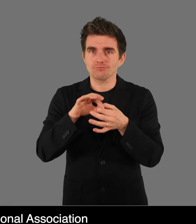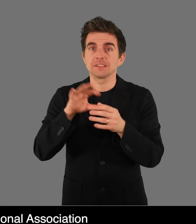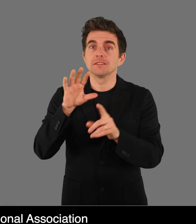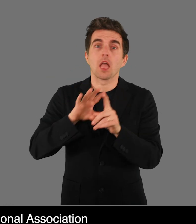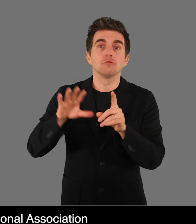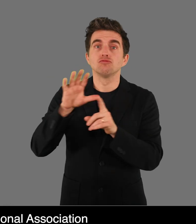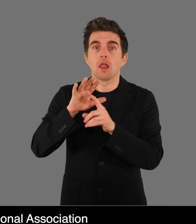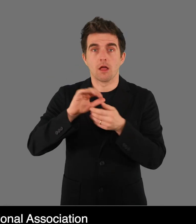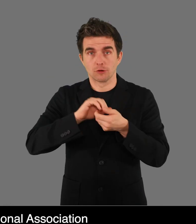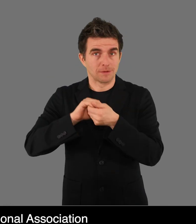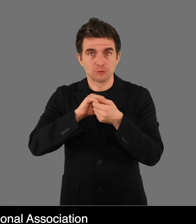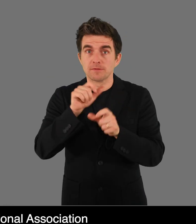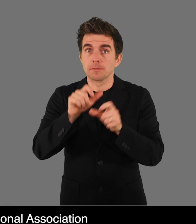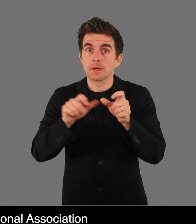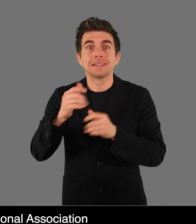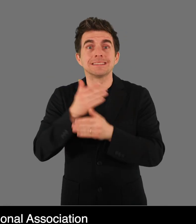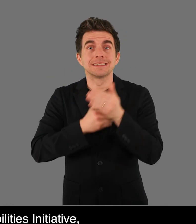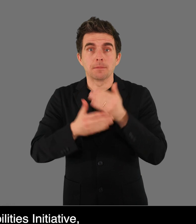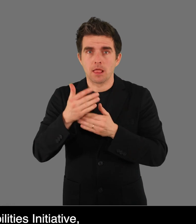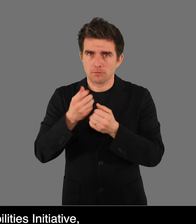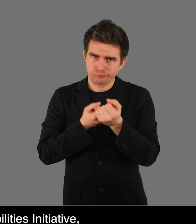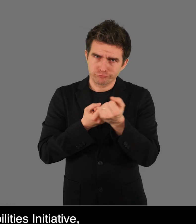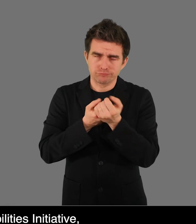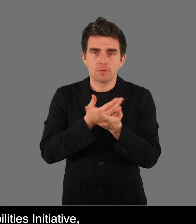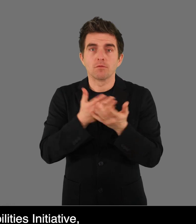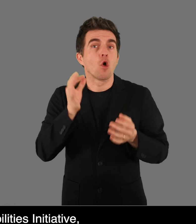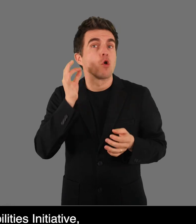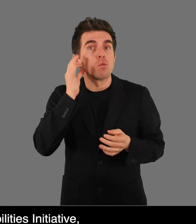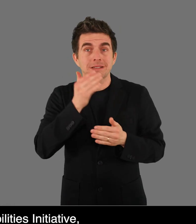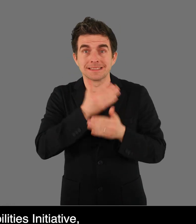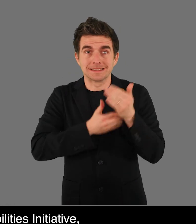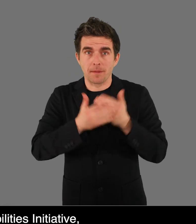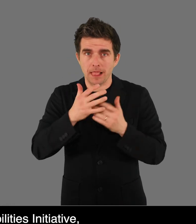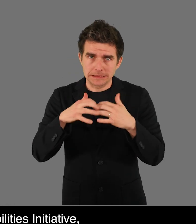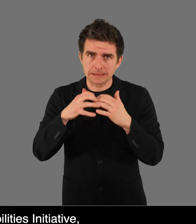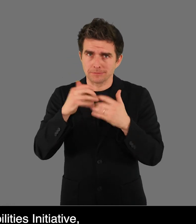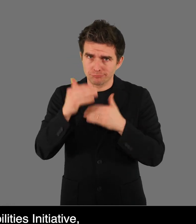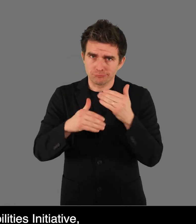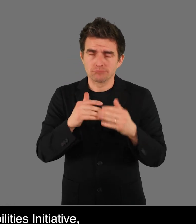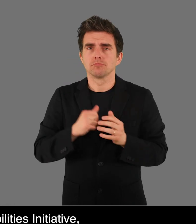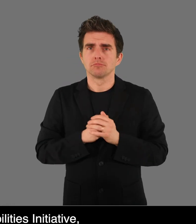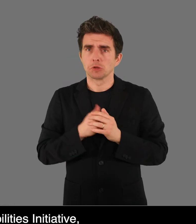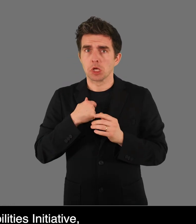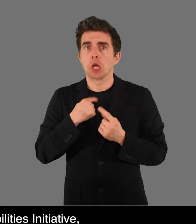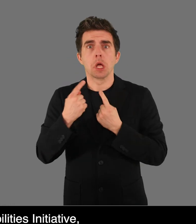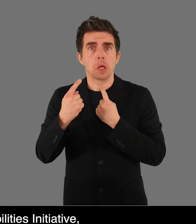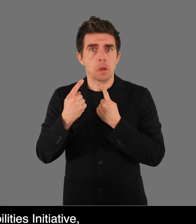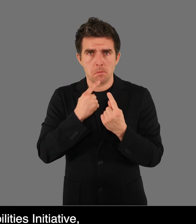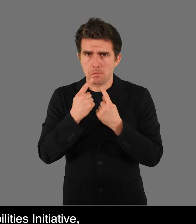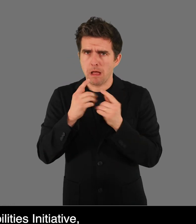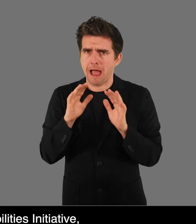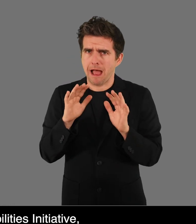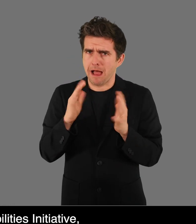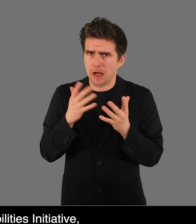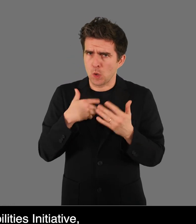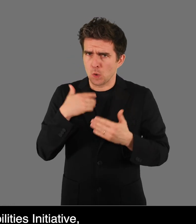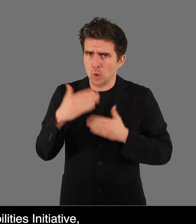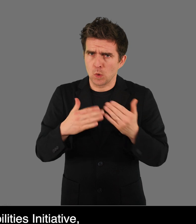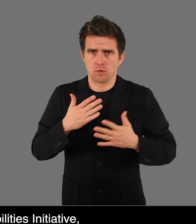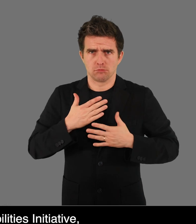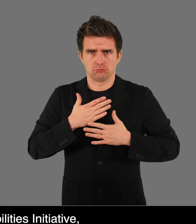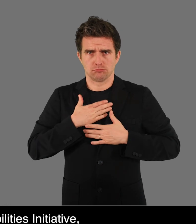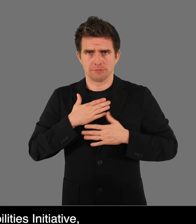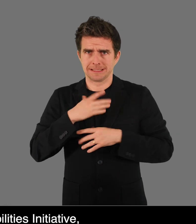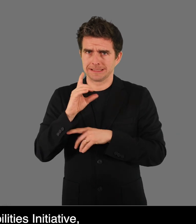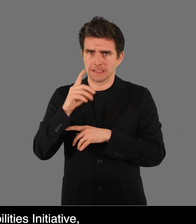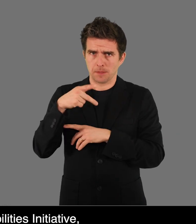of Persons with Disabilities is Advocacy for Women with Disability Initiative. So I'm just going to talk around how we do it